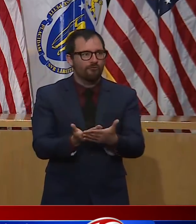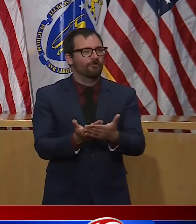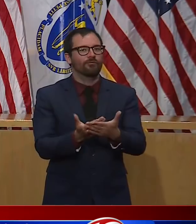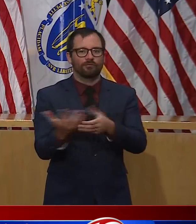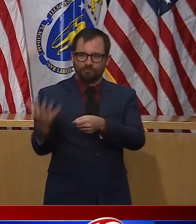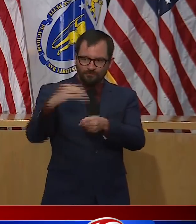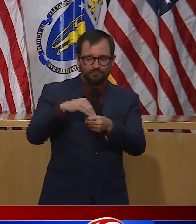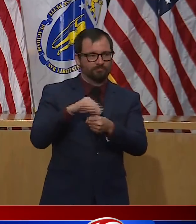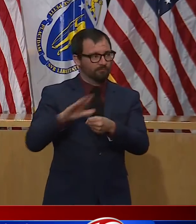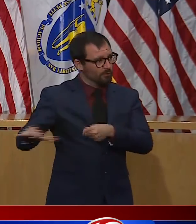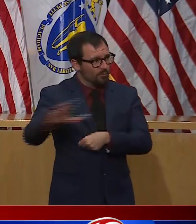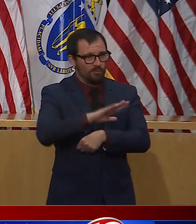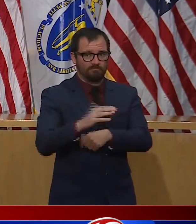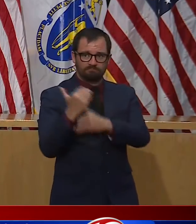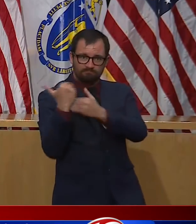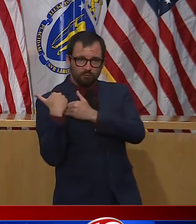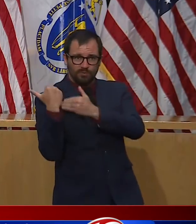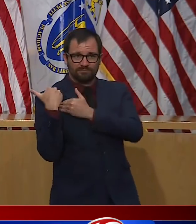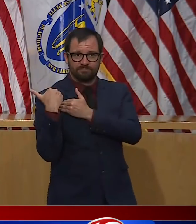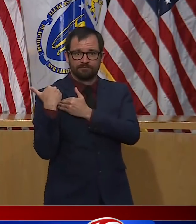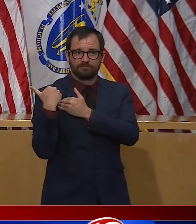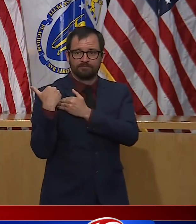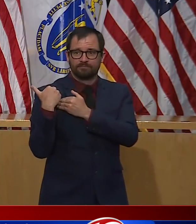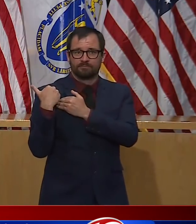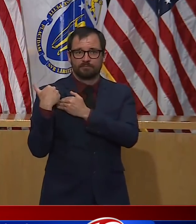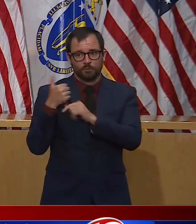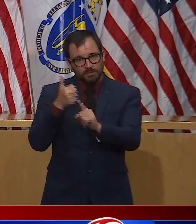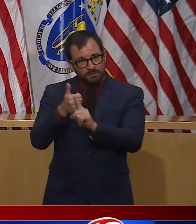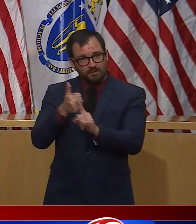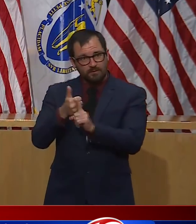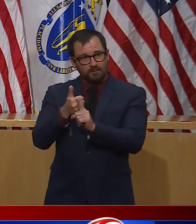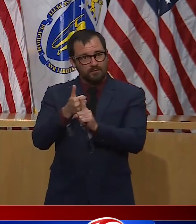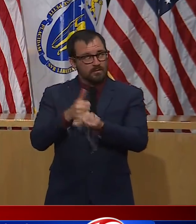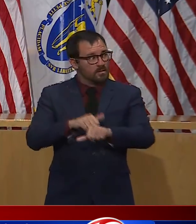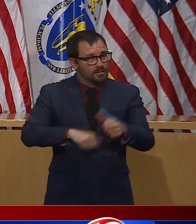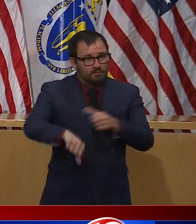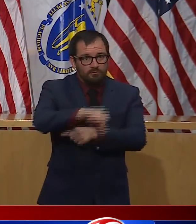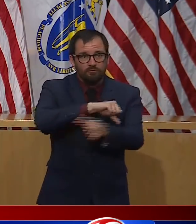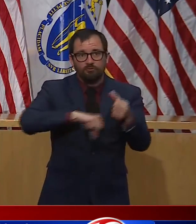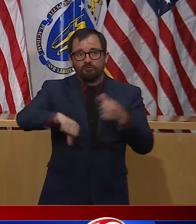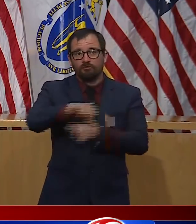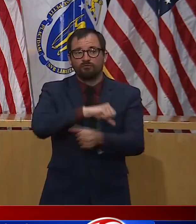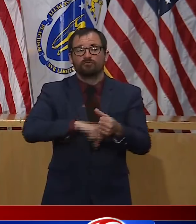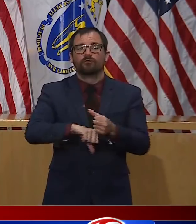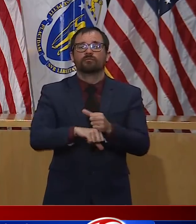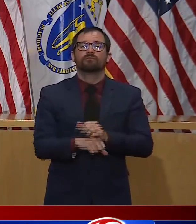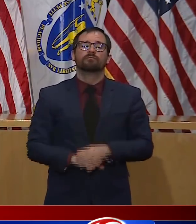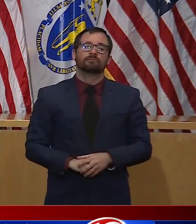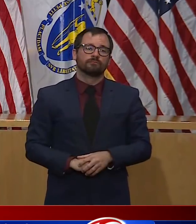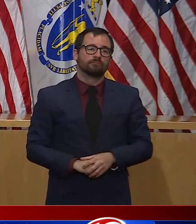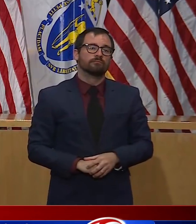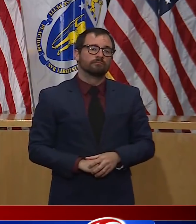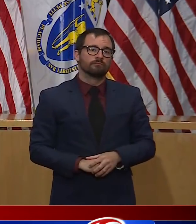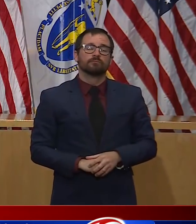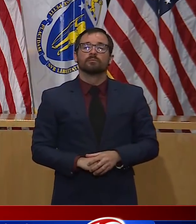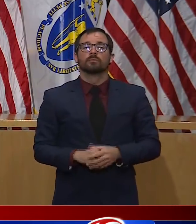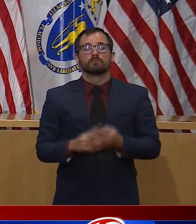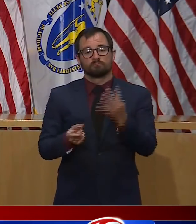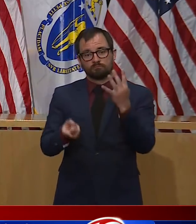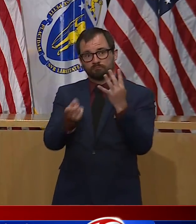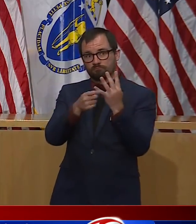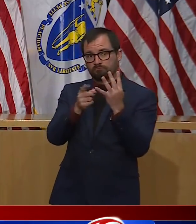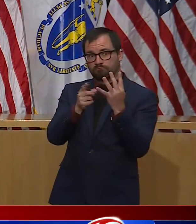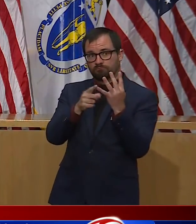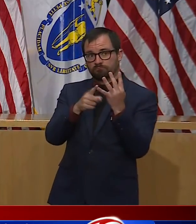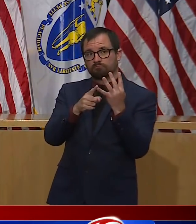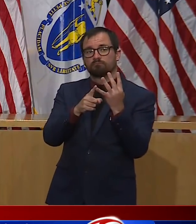Cover your nose and mouth when you can't distance yourself. The science is clear. Simple face coverings prevent the